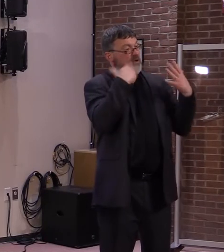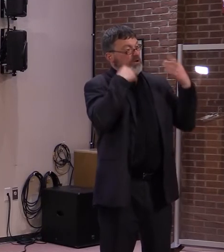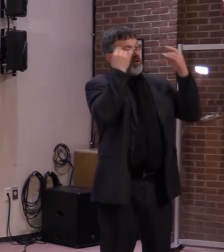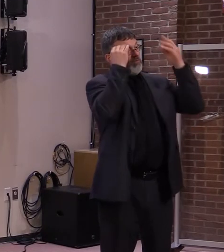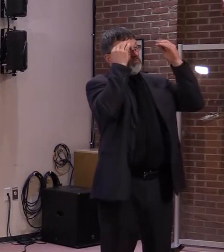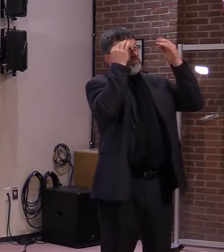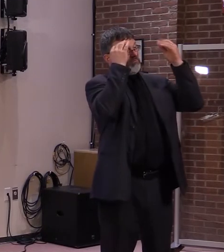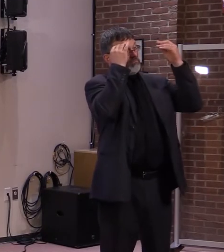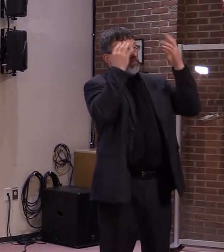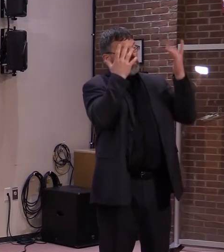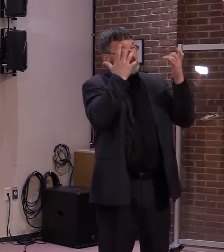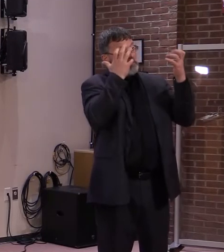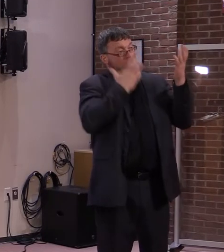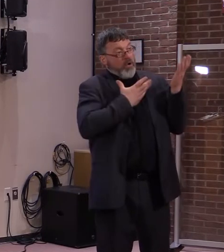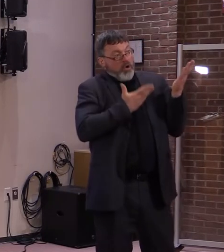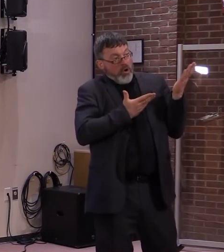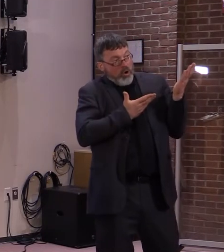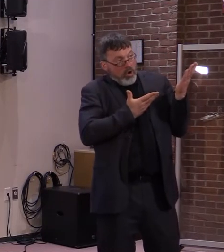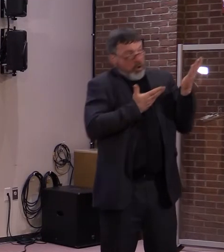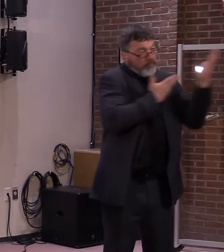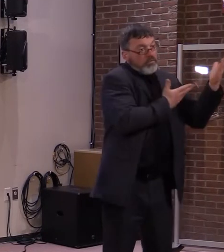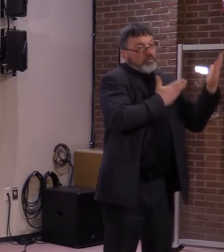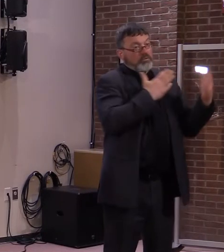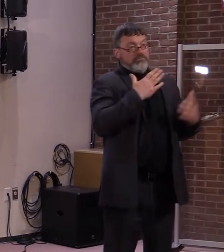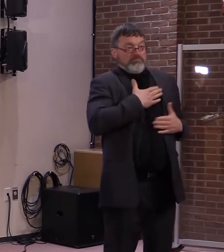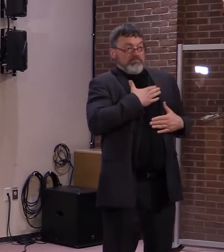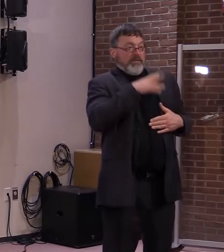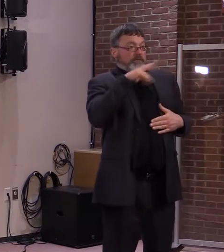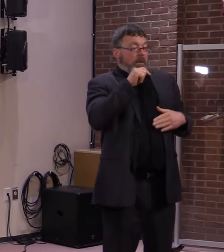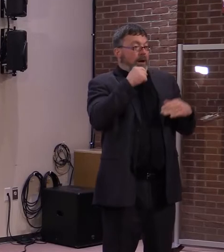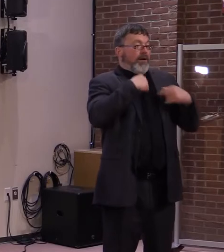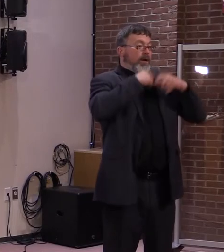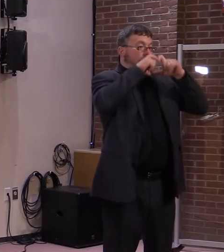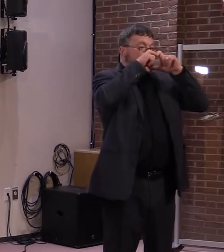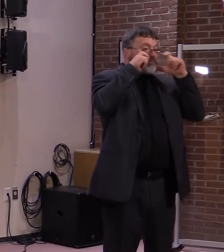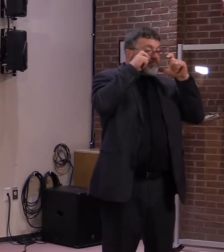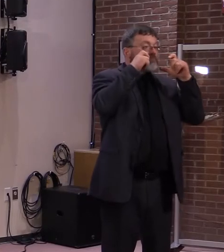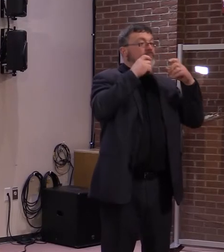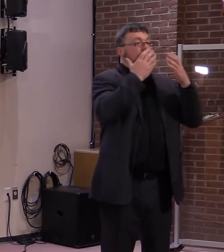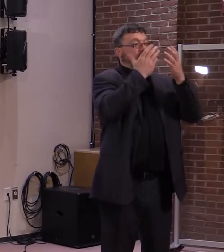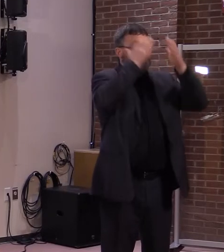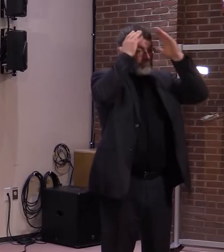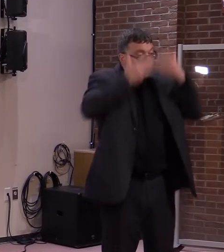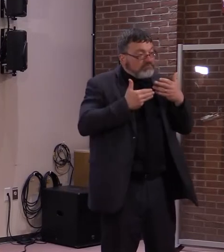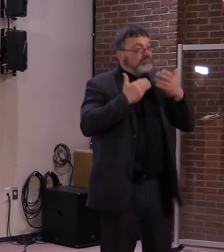help out some of the other countries. So it's timely and something that is on my mind.